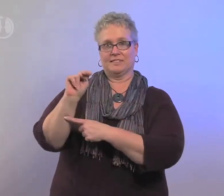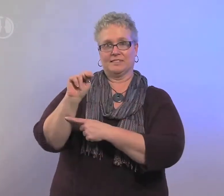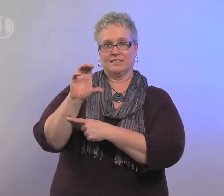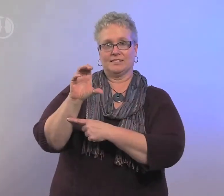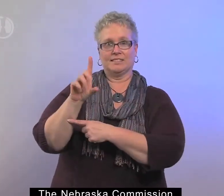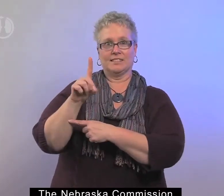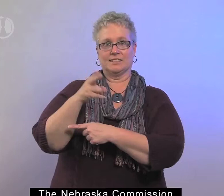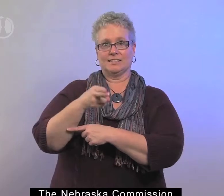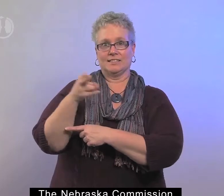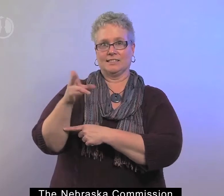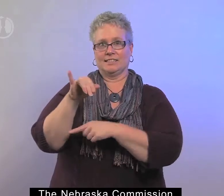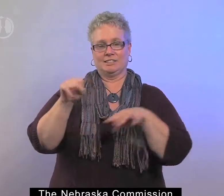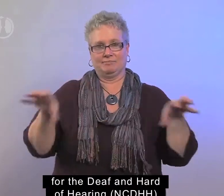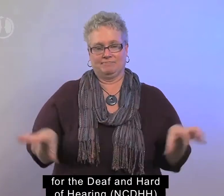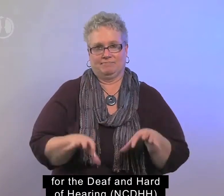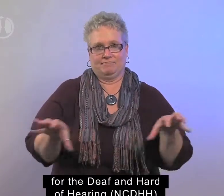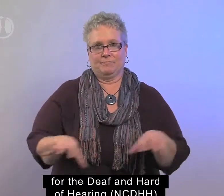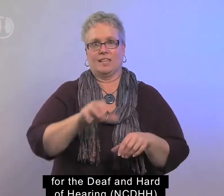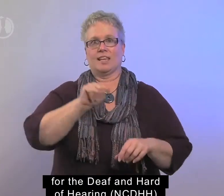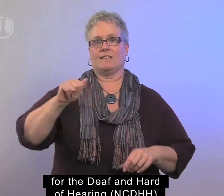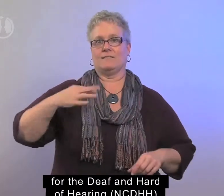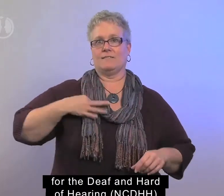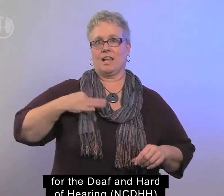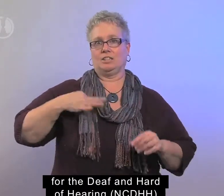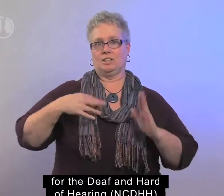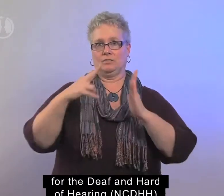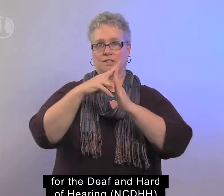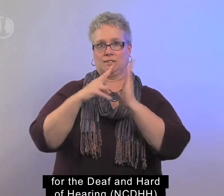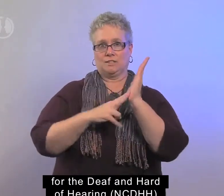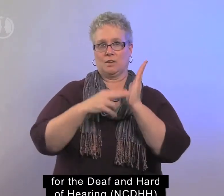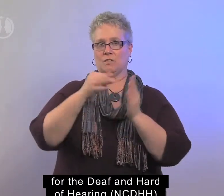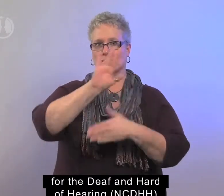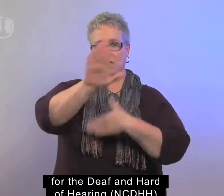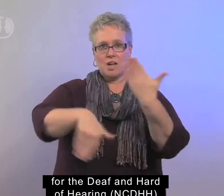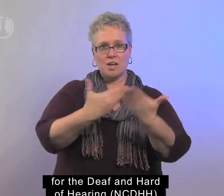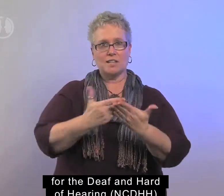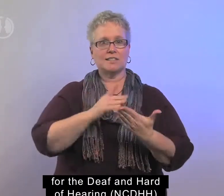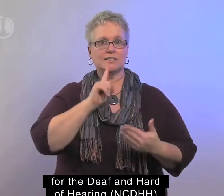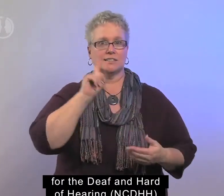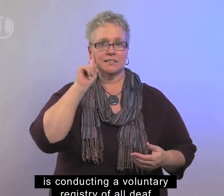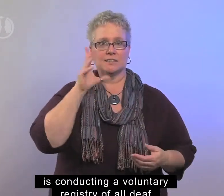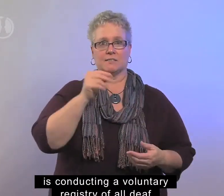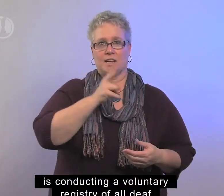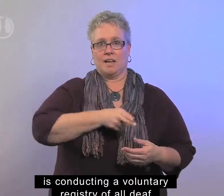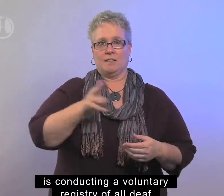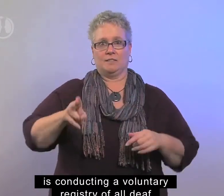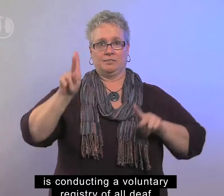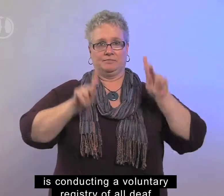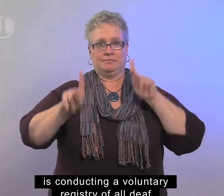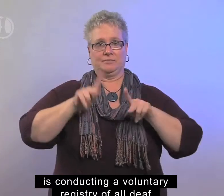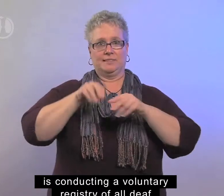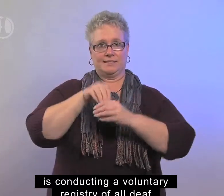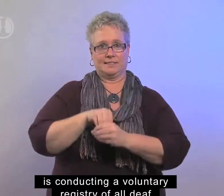The Nebraska Commission for the Deaf and Hard of Hearing NCDHH is conducting a voluntary